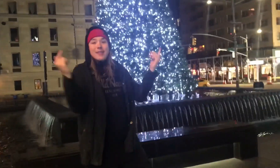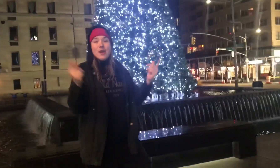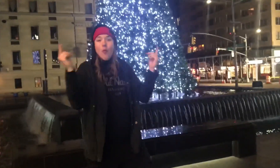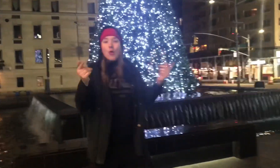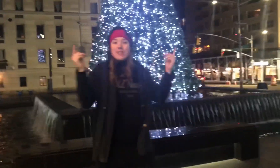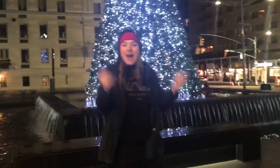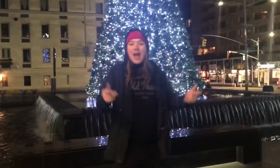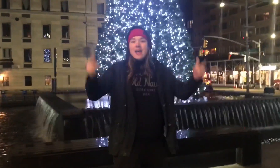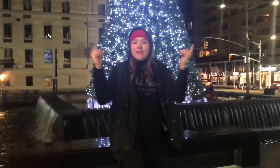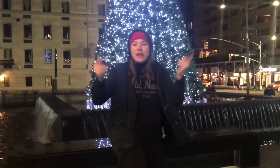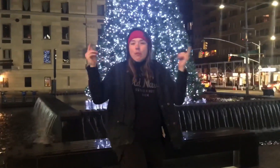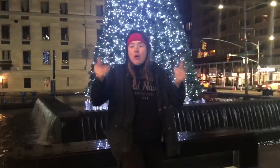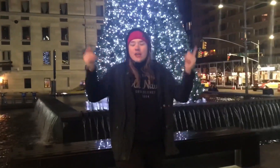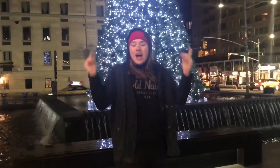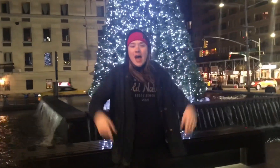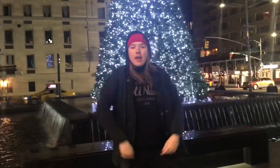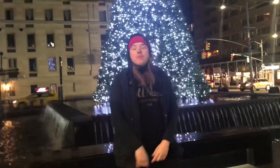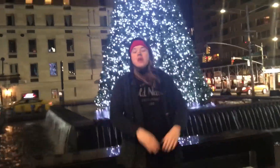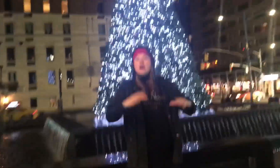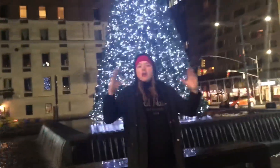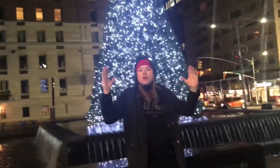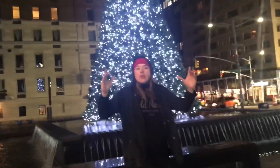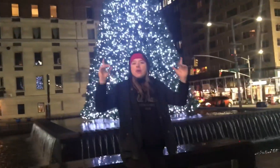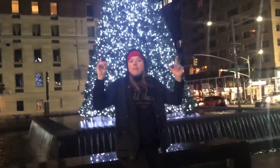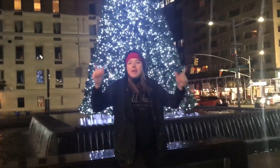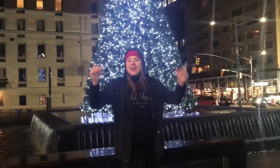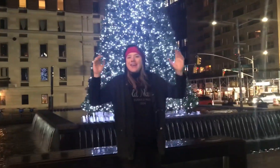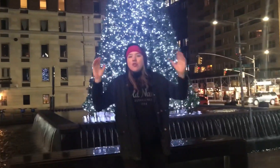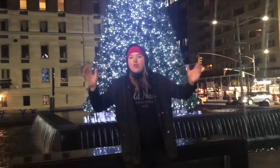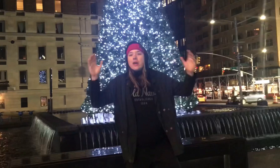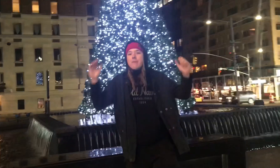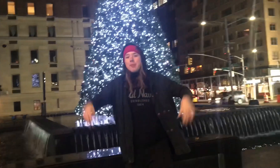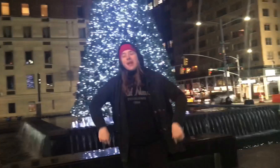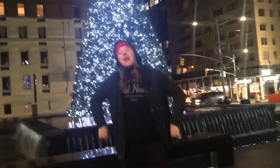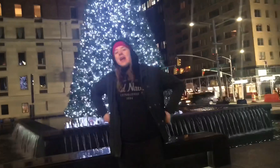Have your heart in it and it fully applied. Then it won't die, then it won't die.